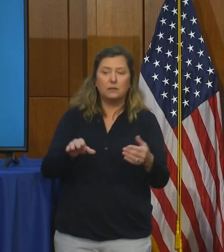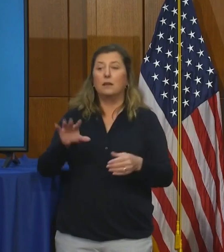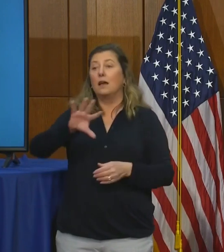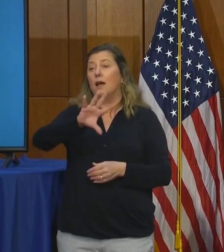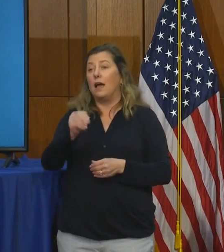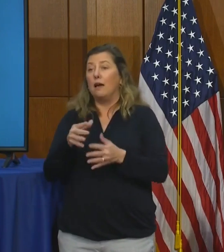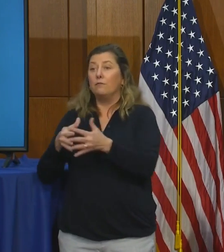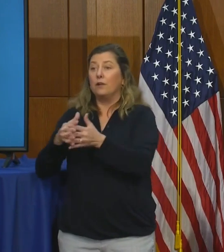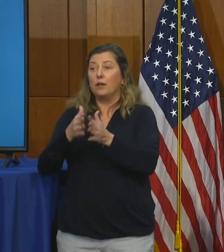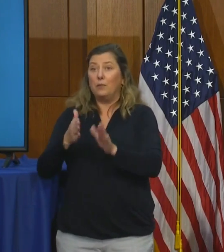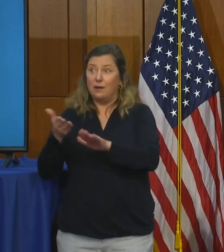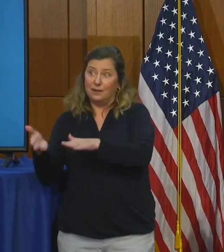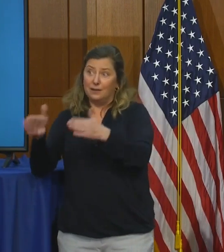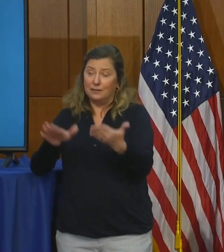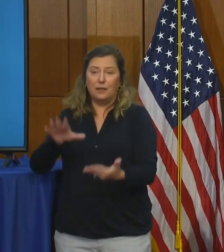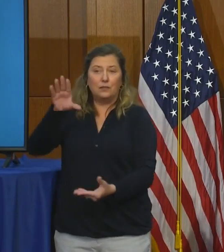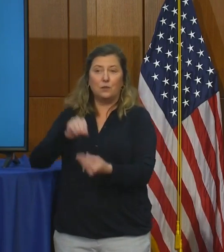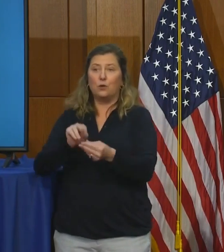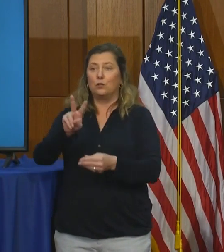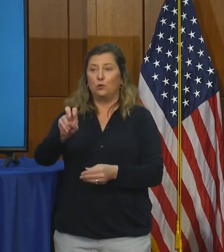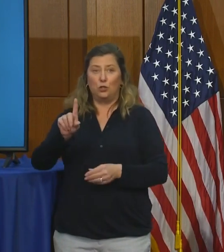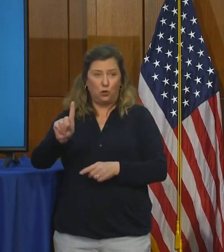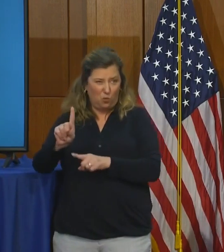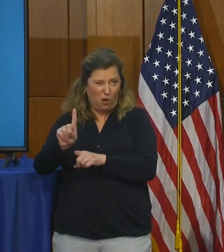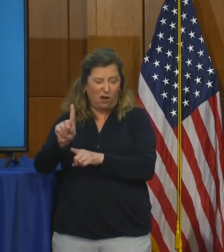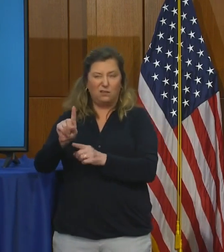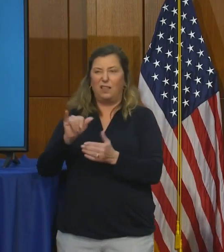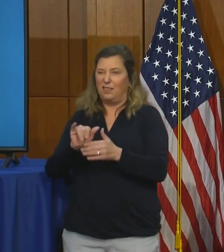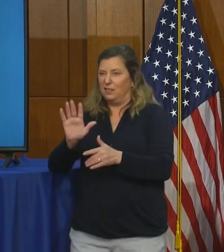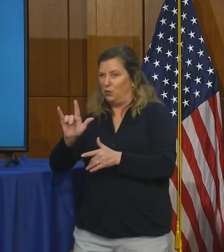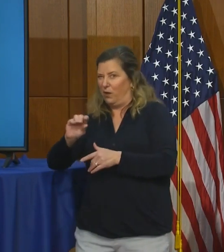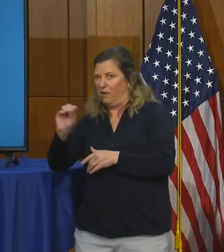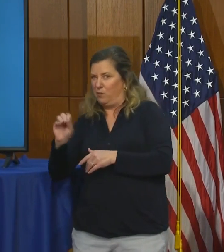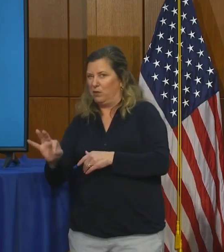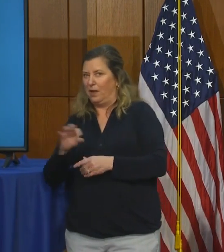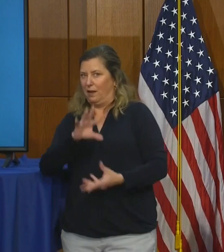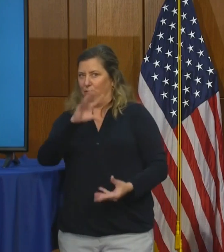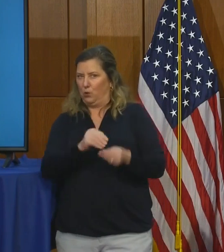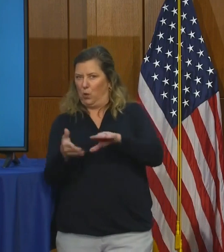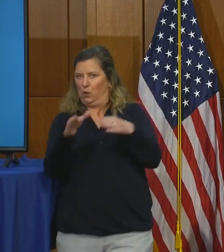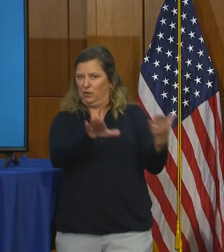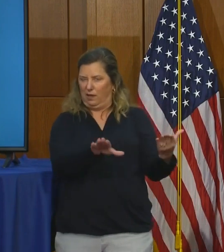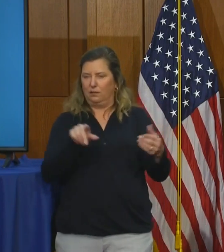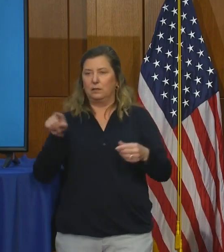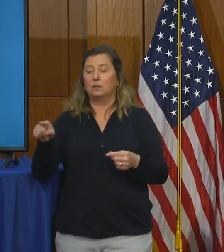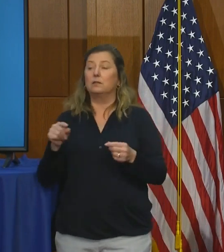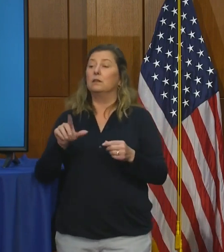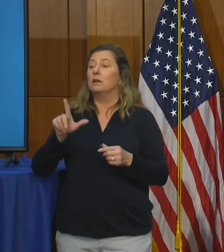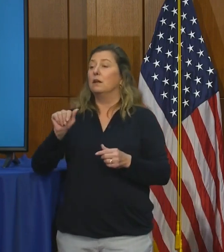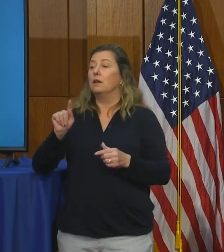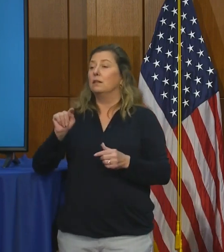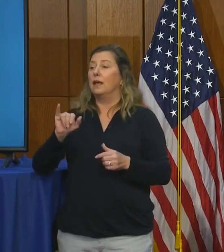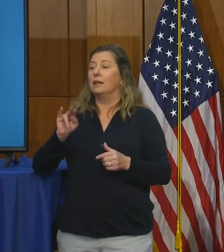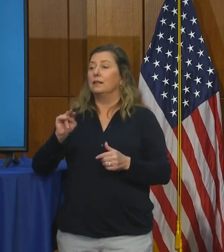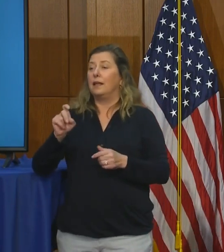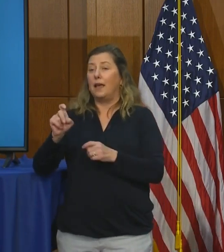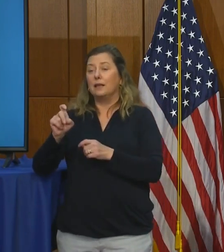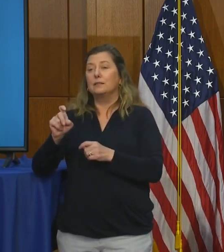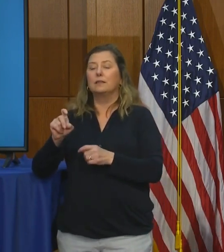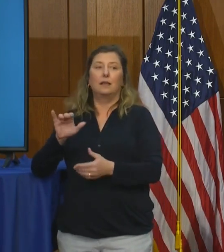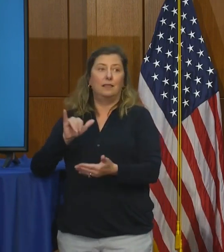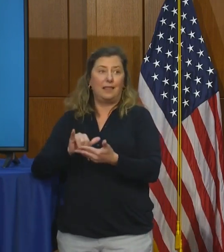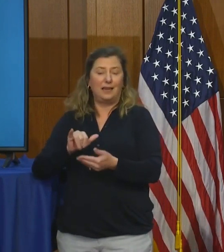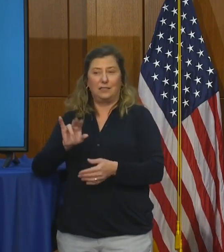deaths are at 201, which is 25% of the deaths. And the Latinx deaths are at